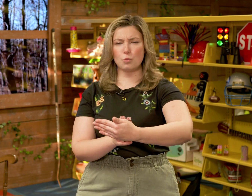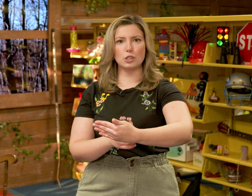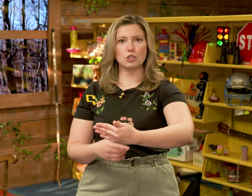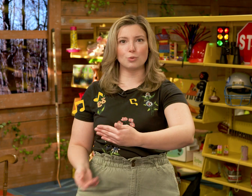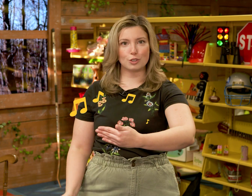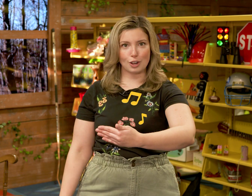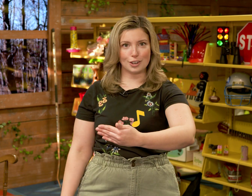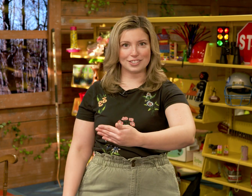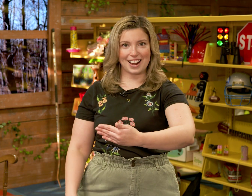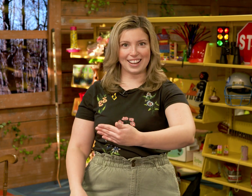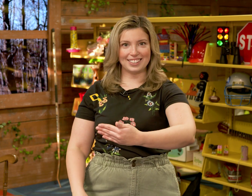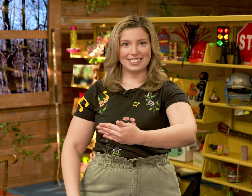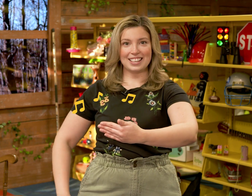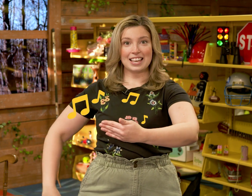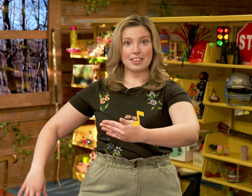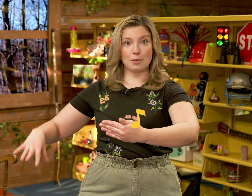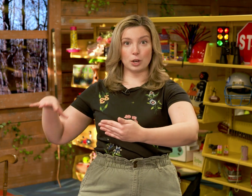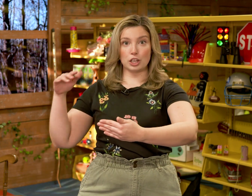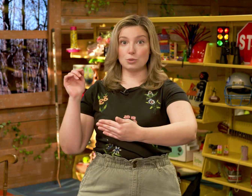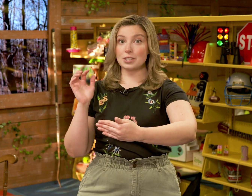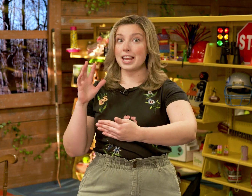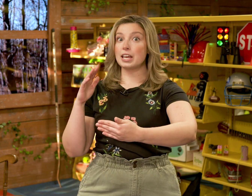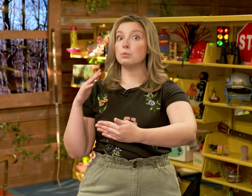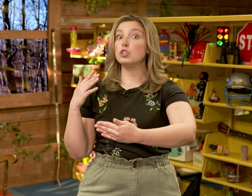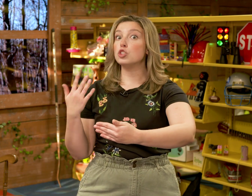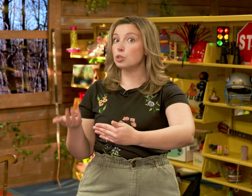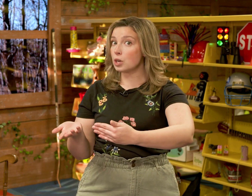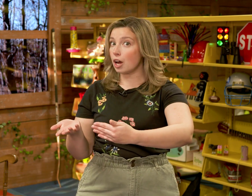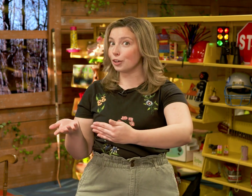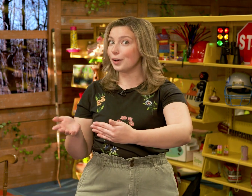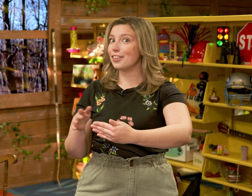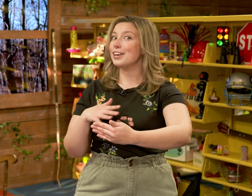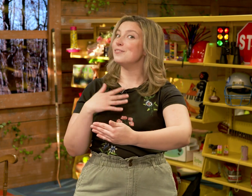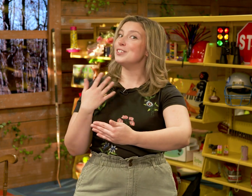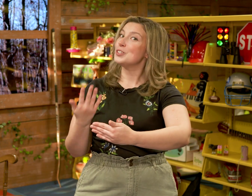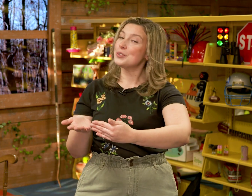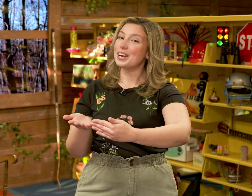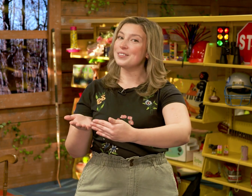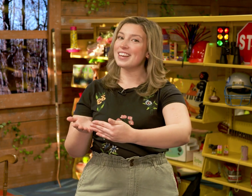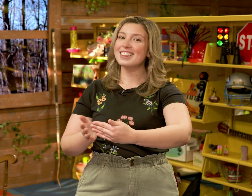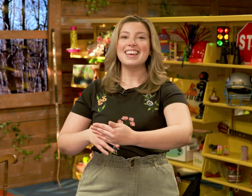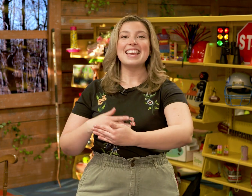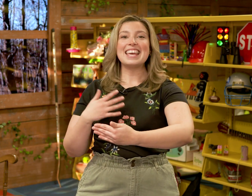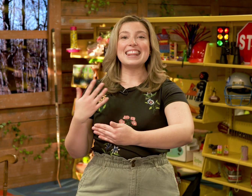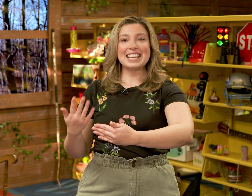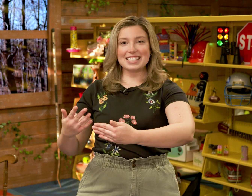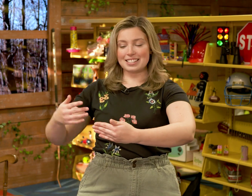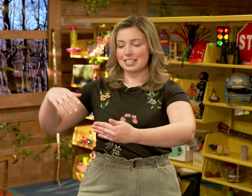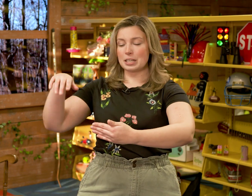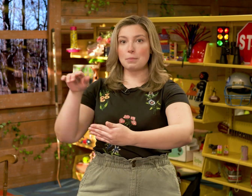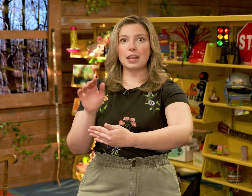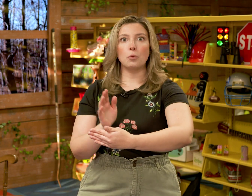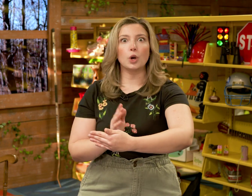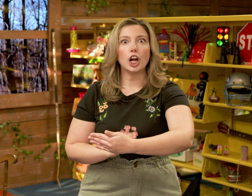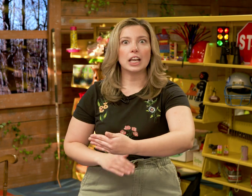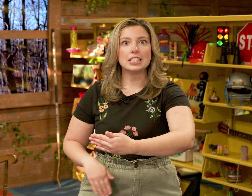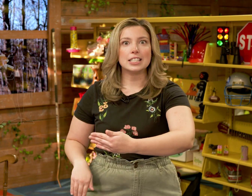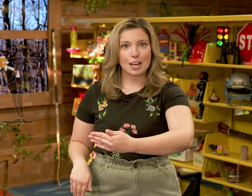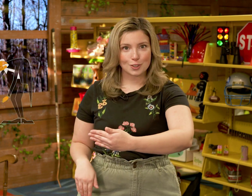words to our songs on it. Then we're going to use the hand we do color with and we do write with. And this is going to be like we're a conductor.